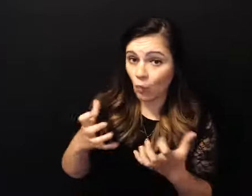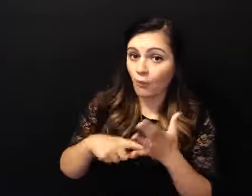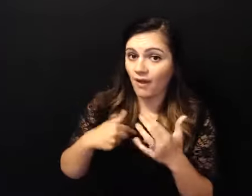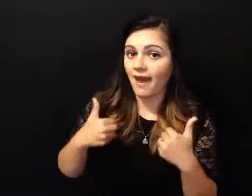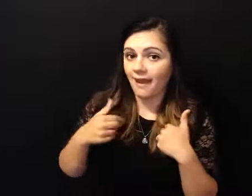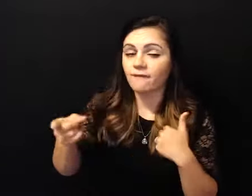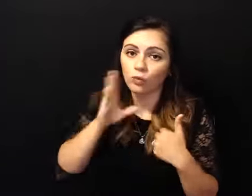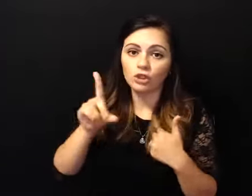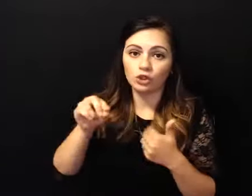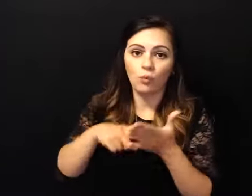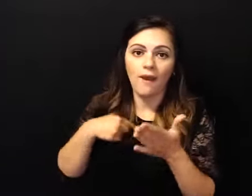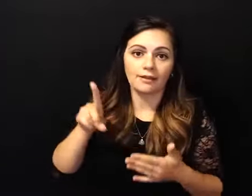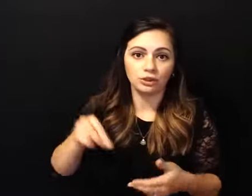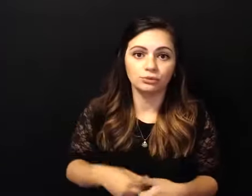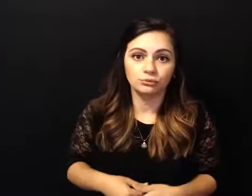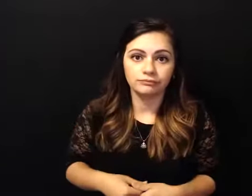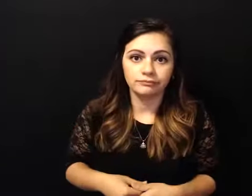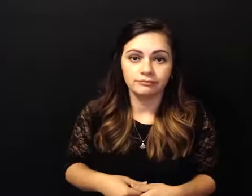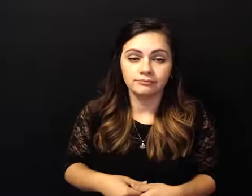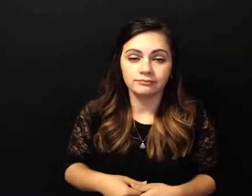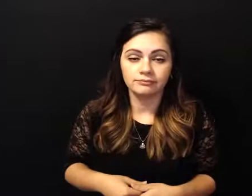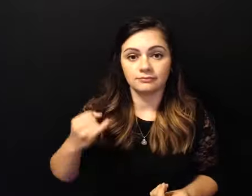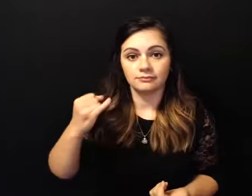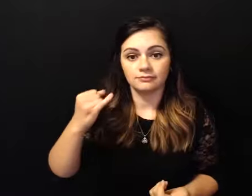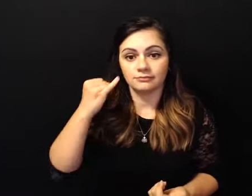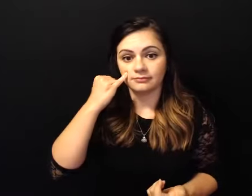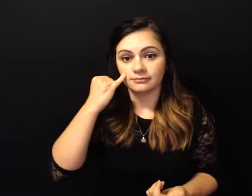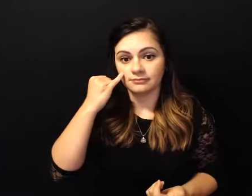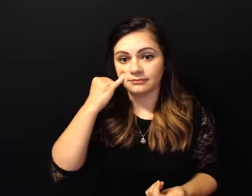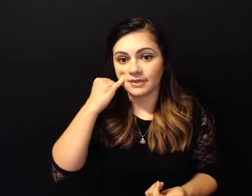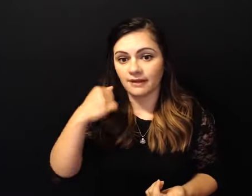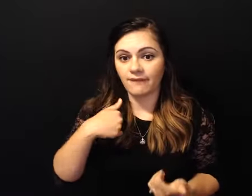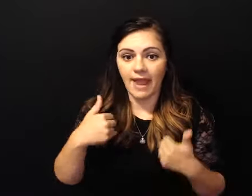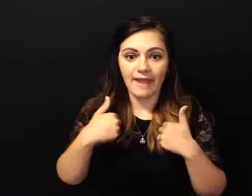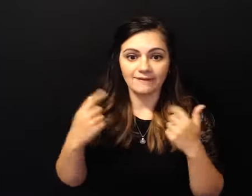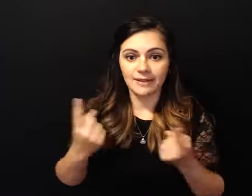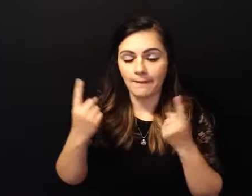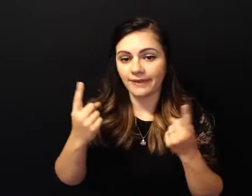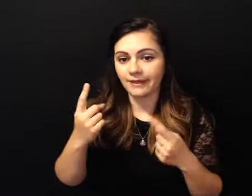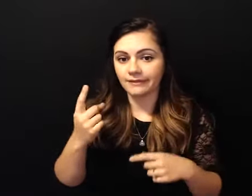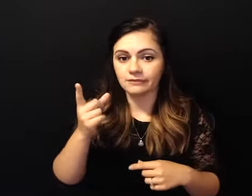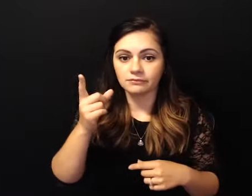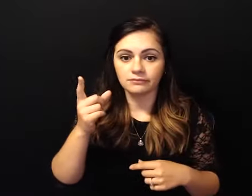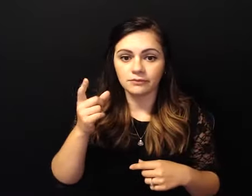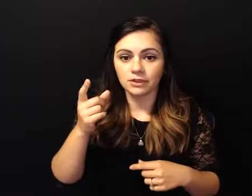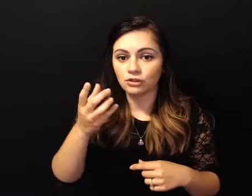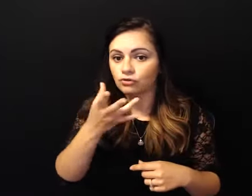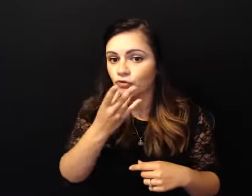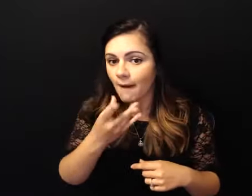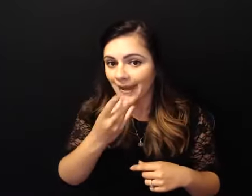i do and she said you know if i have something strawberry with you know strawberries and white sugar and white flour i'm going to have a strawberry cake and if